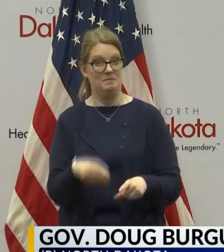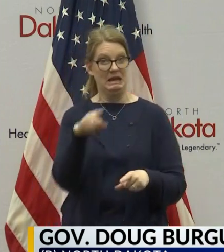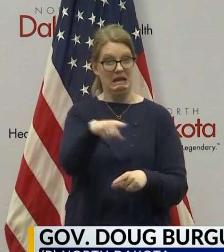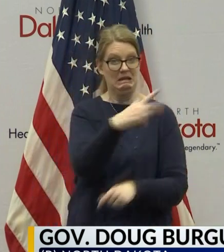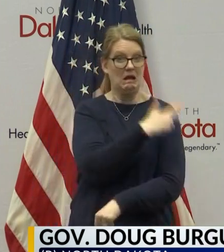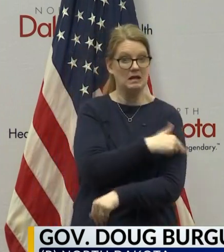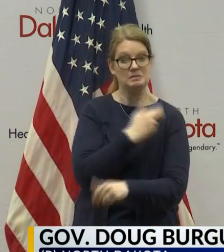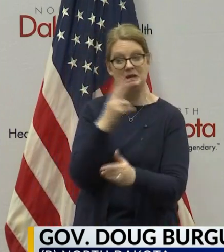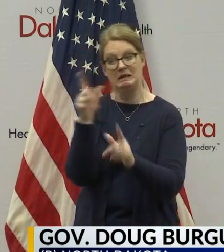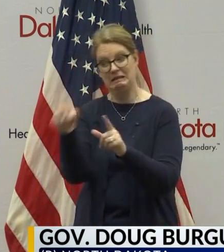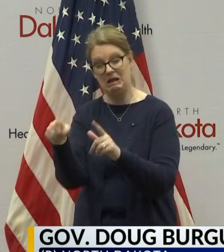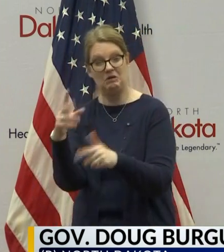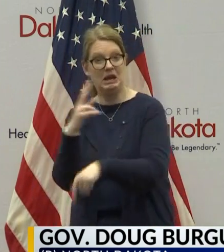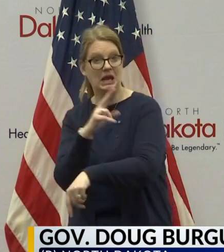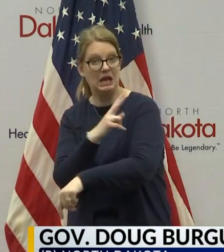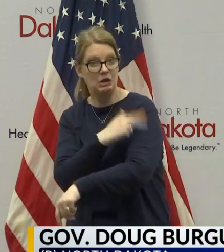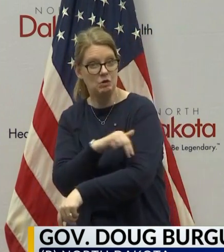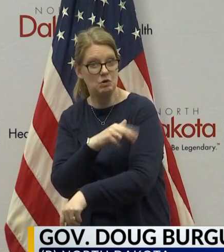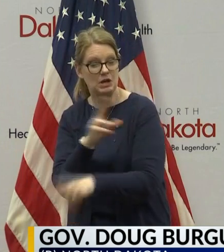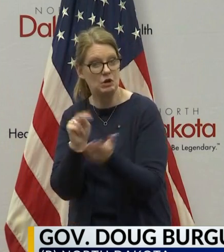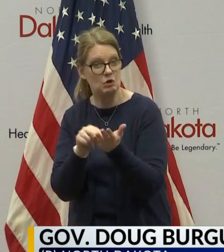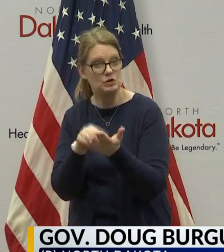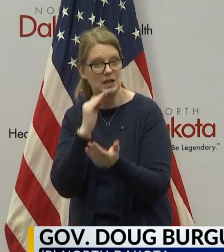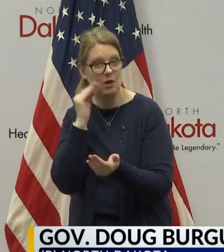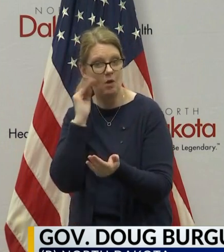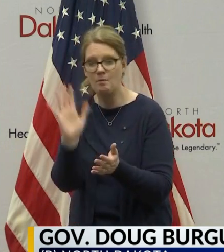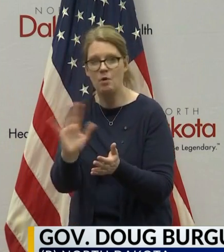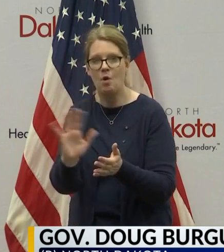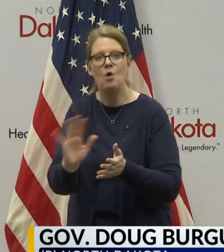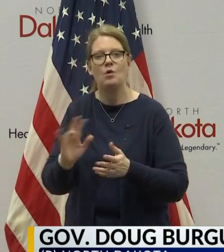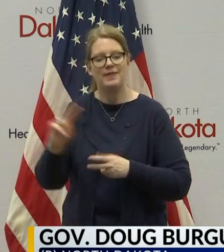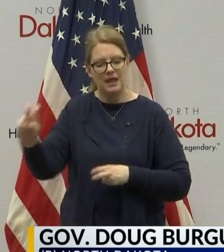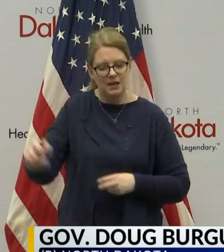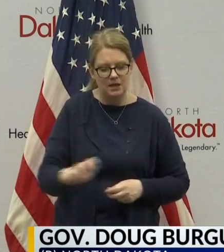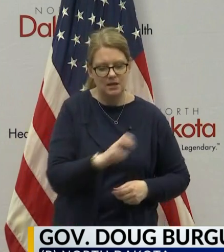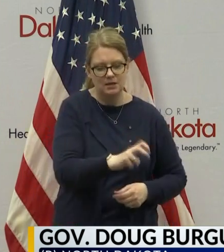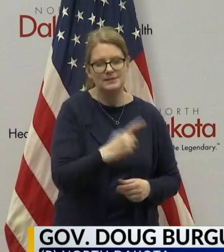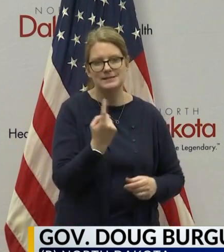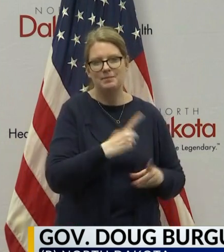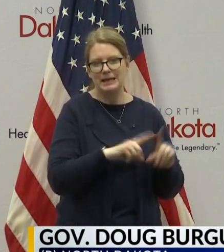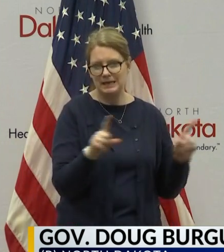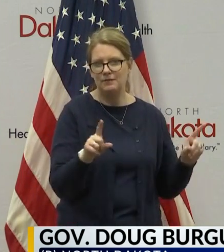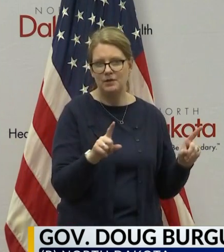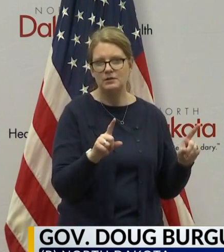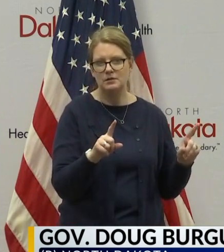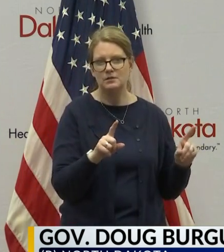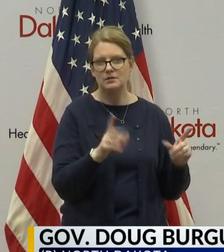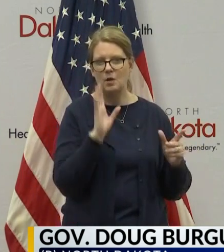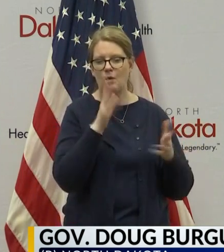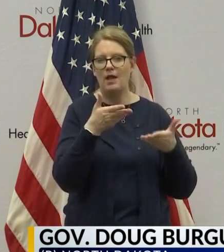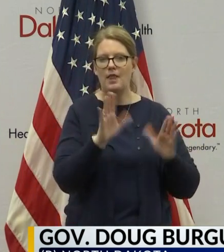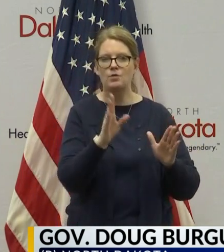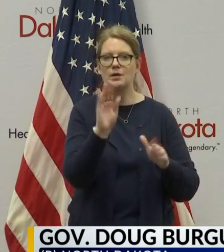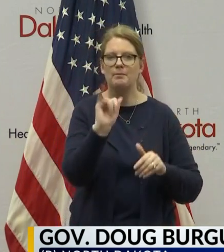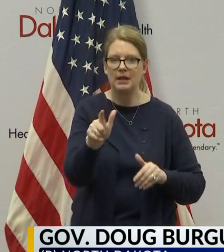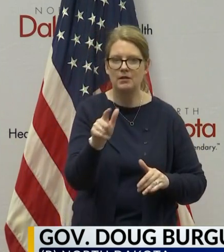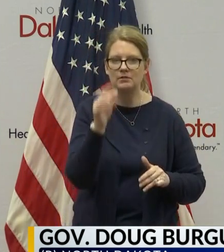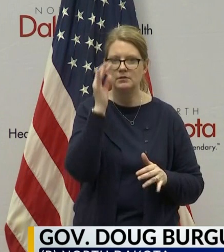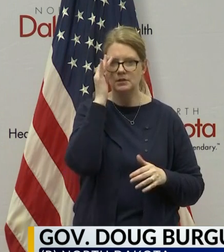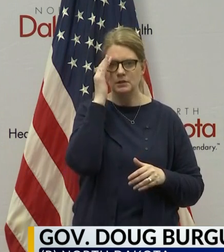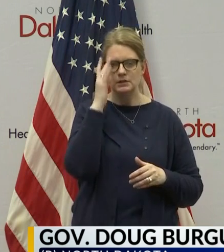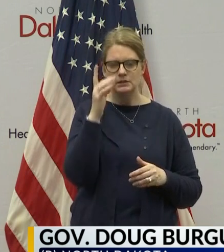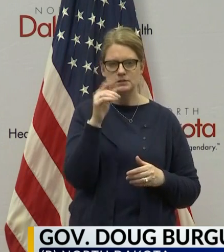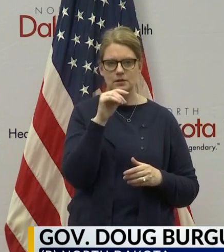encouraging all of the health care providers in long-term care and in direct care a lot to really stay on top